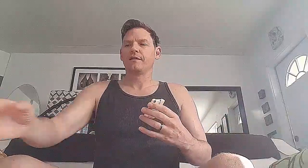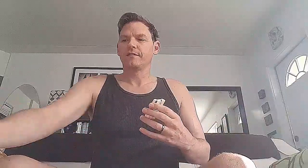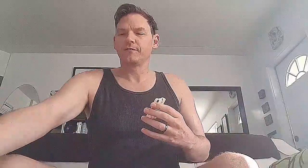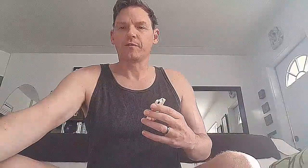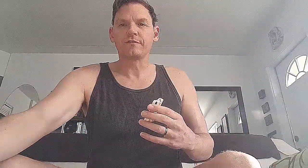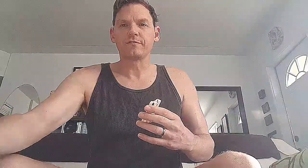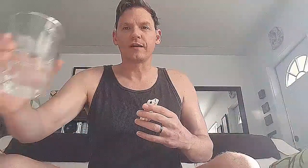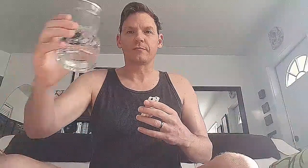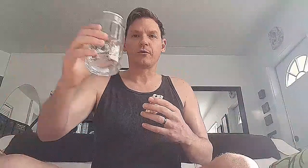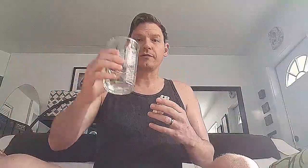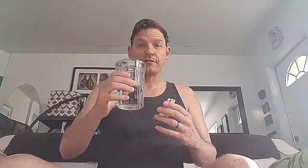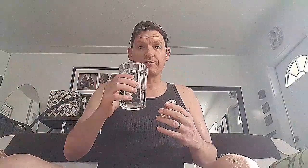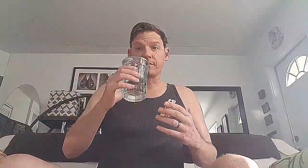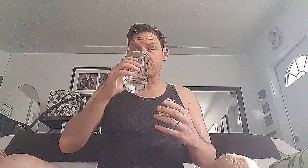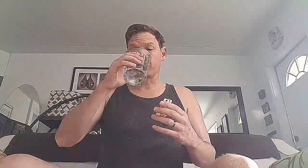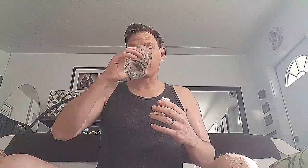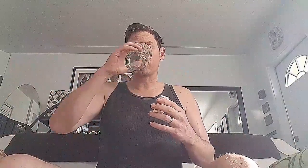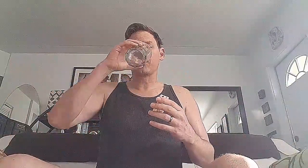If you want to take a moment, get yourself some water.